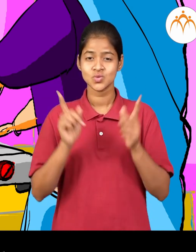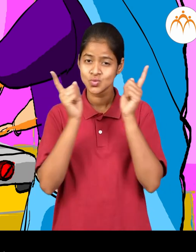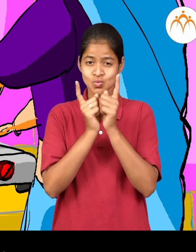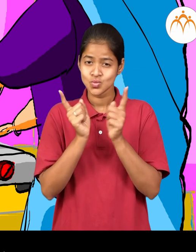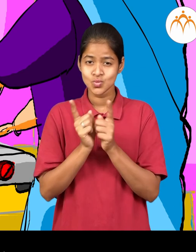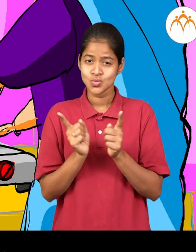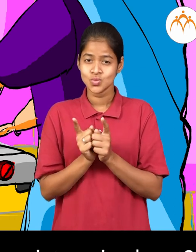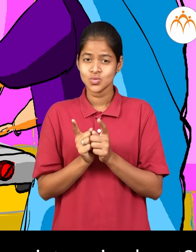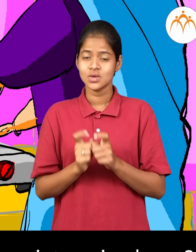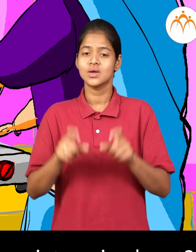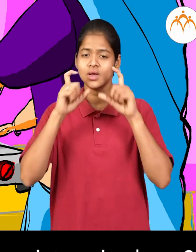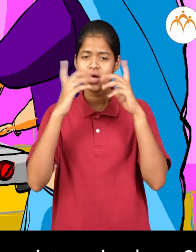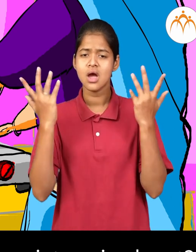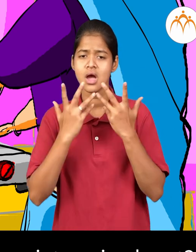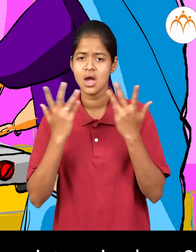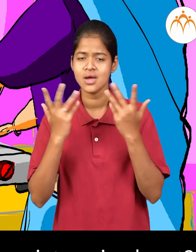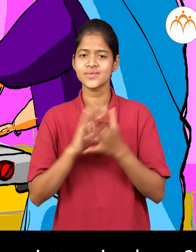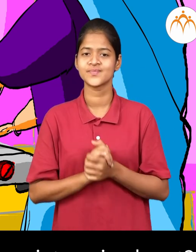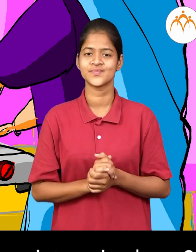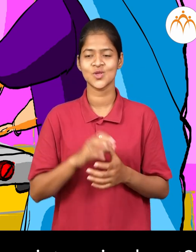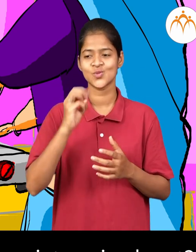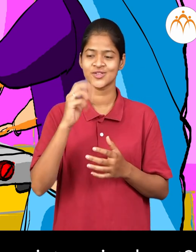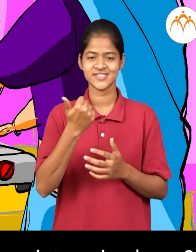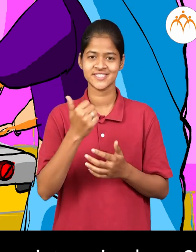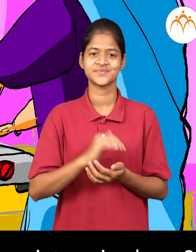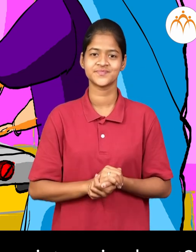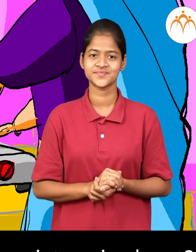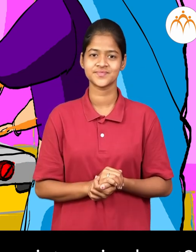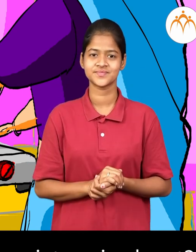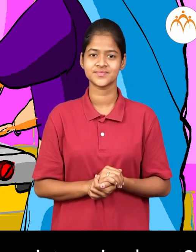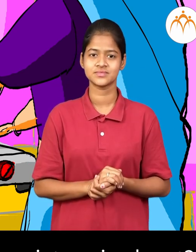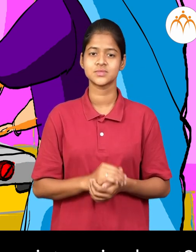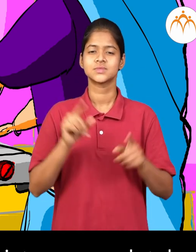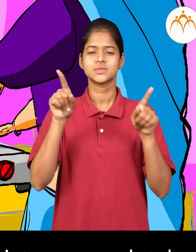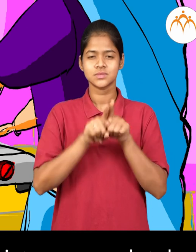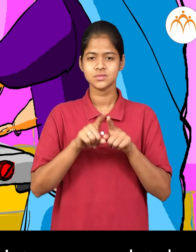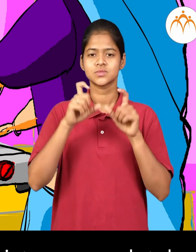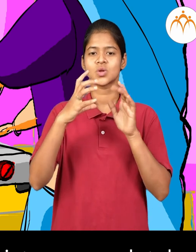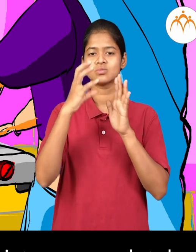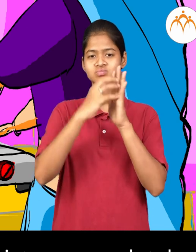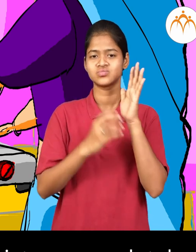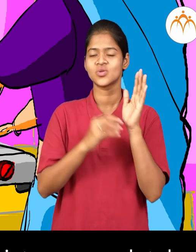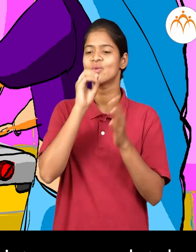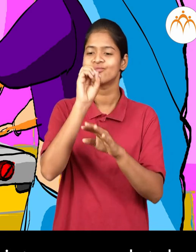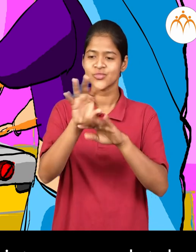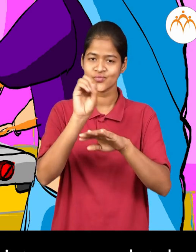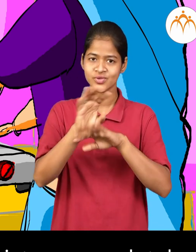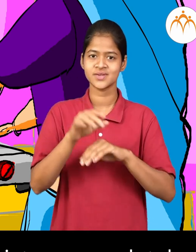do we understand understand what the picture is about in this way describe the